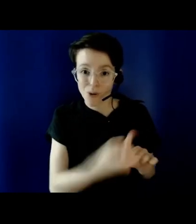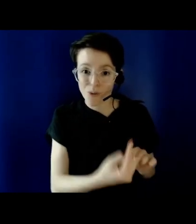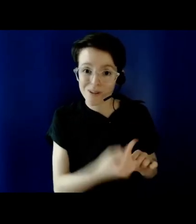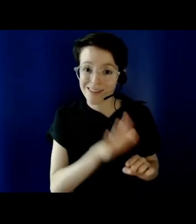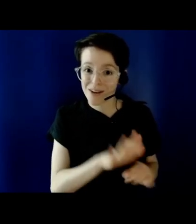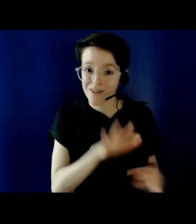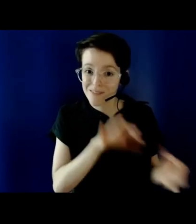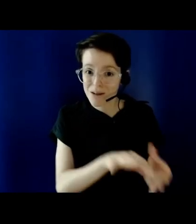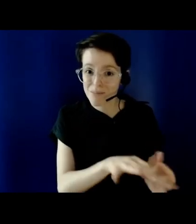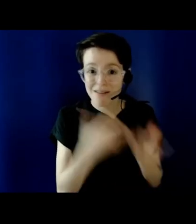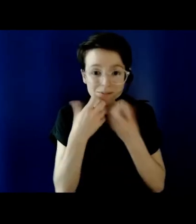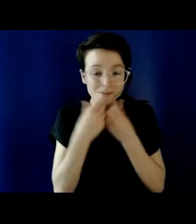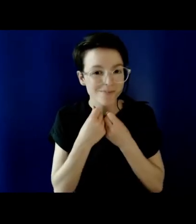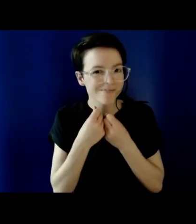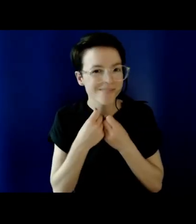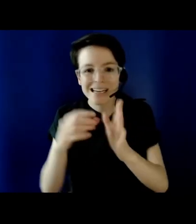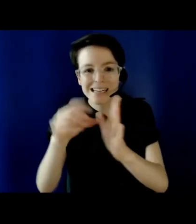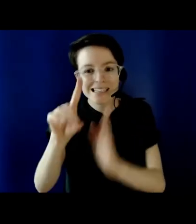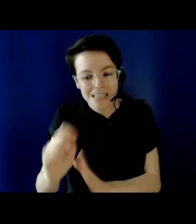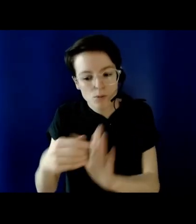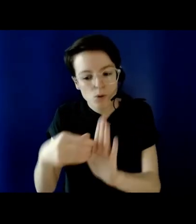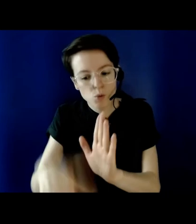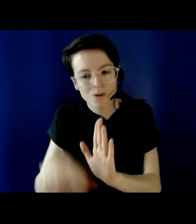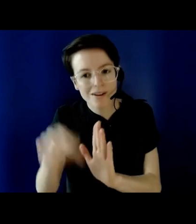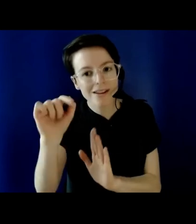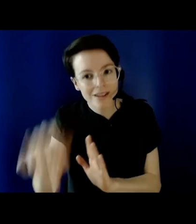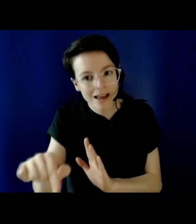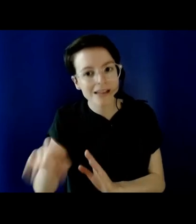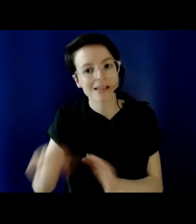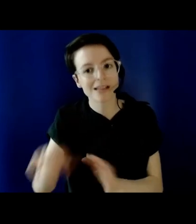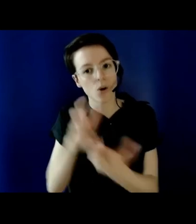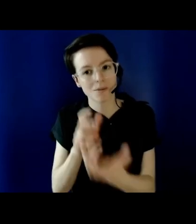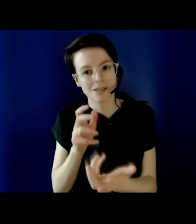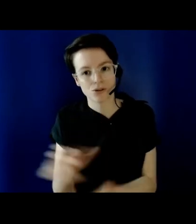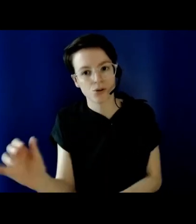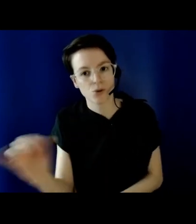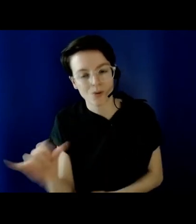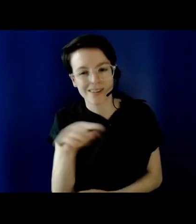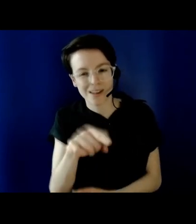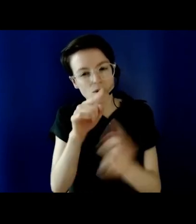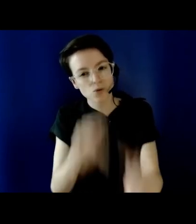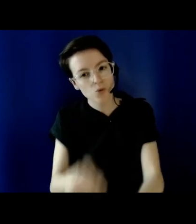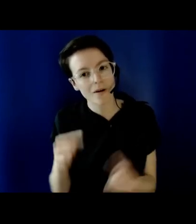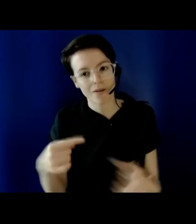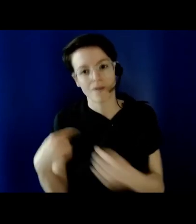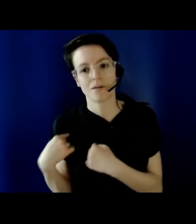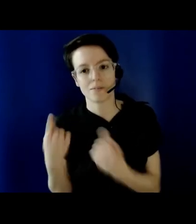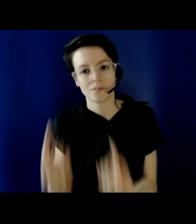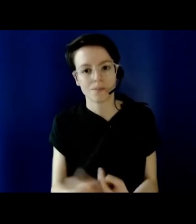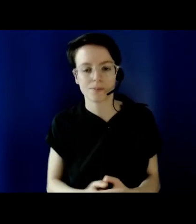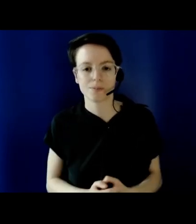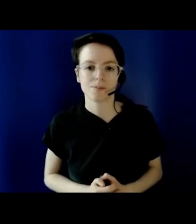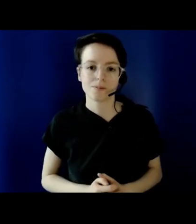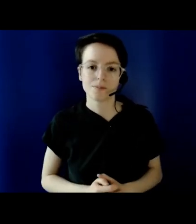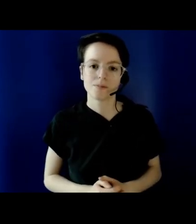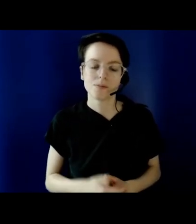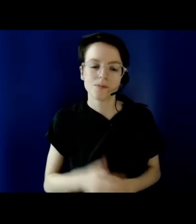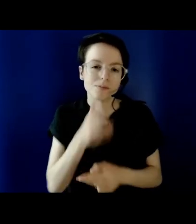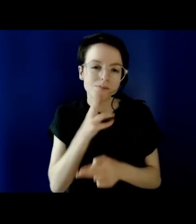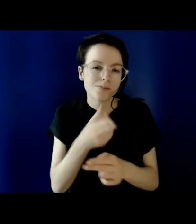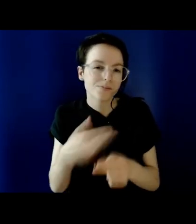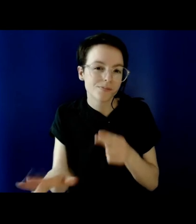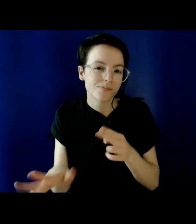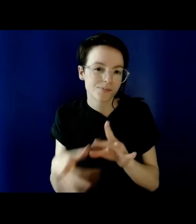to get the accommodations they need during this return. And I would like to speak very briefly to the survey